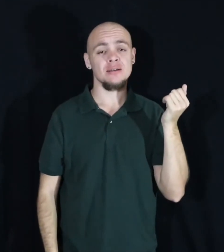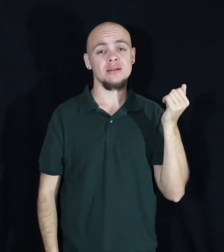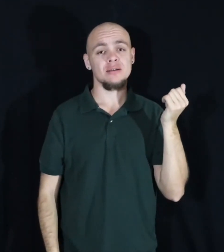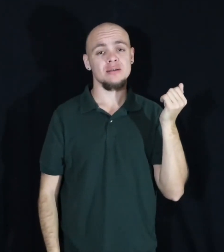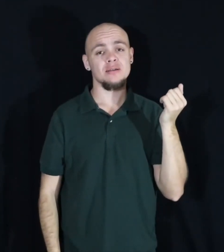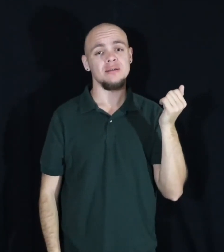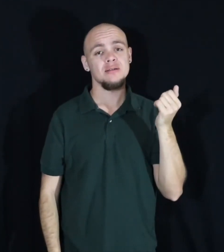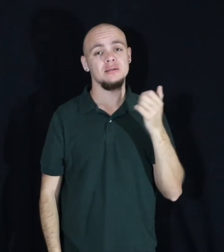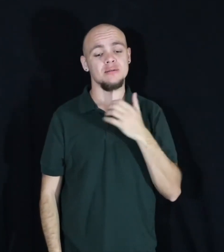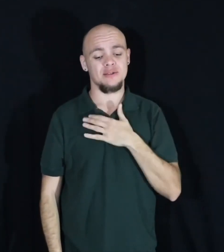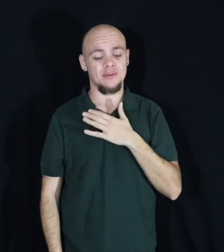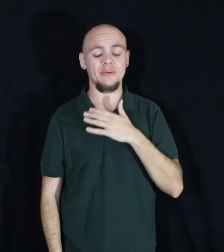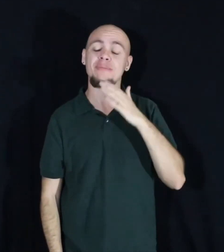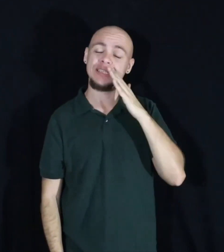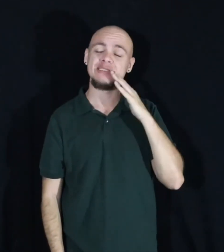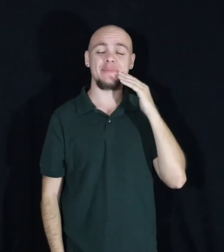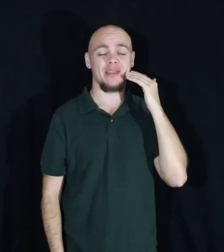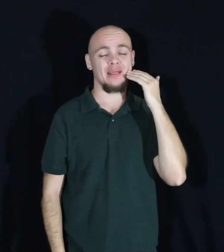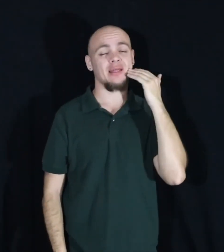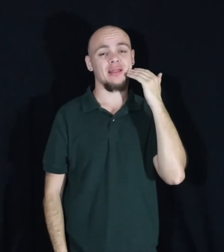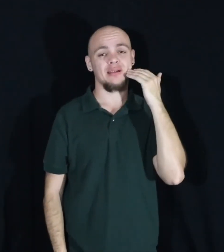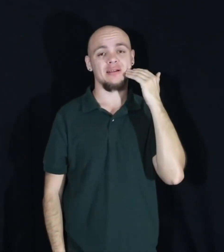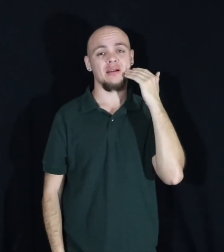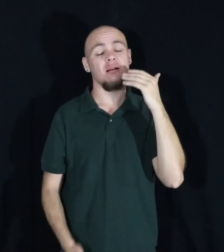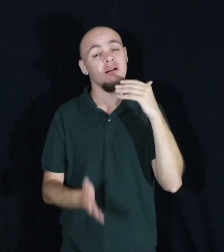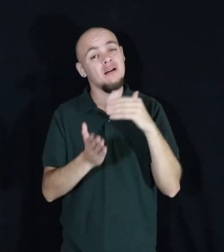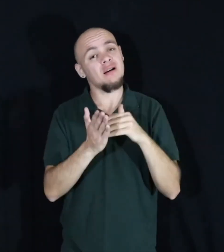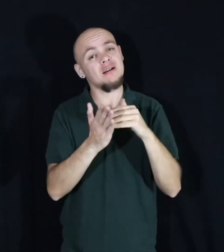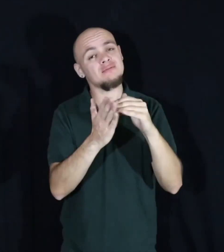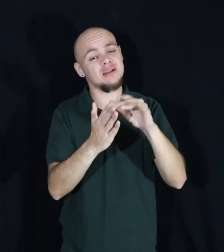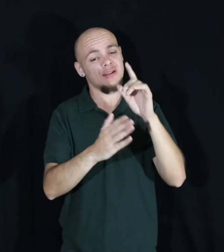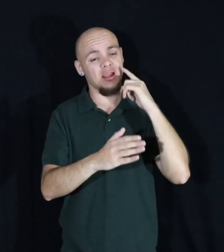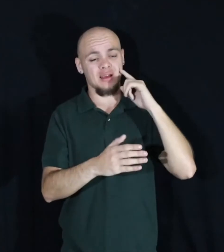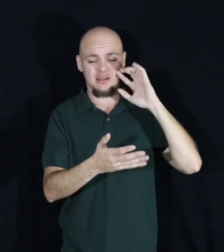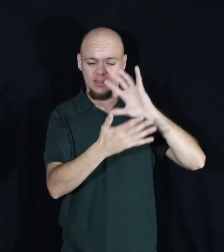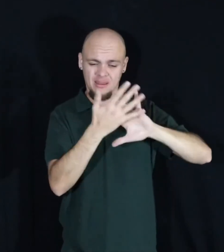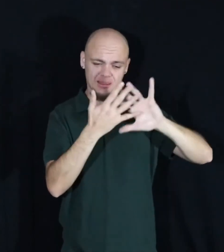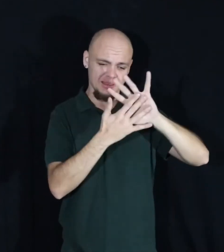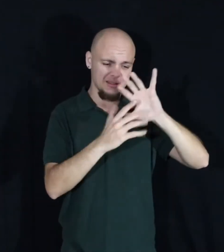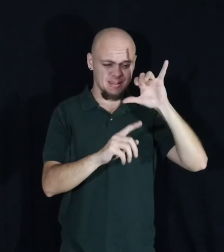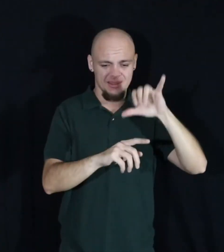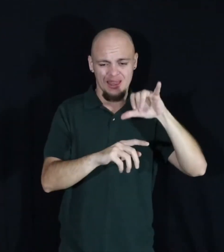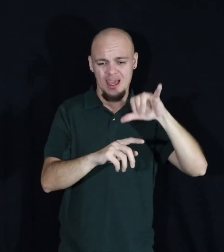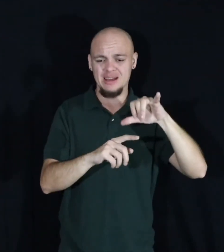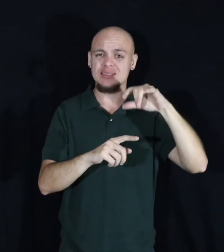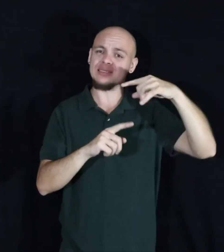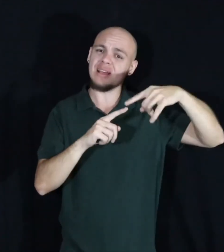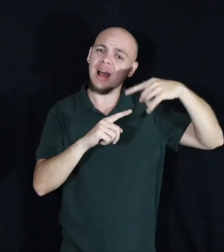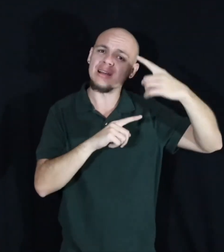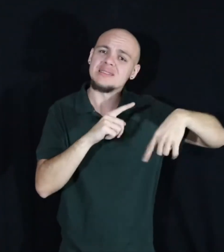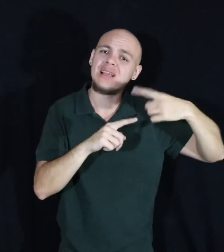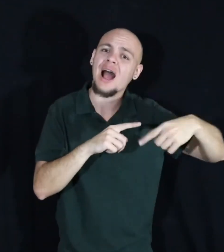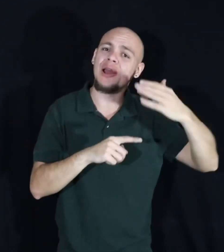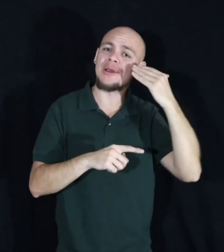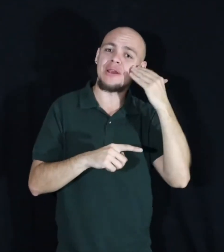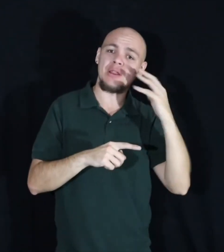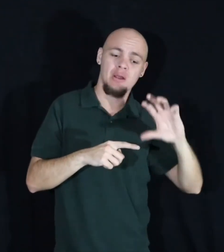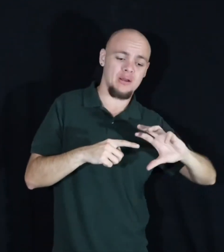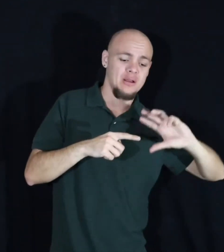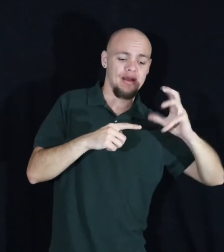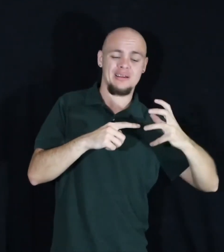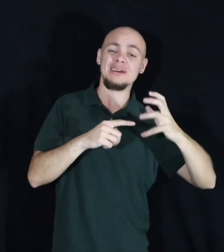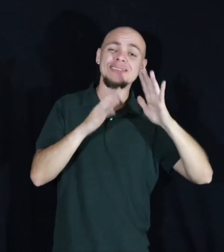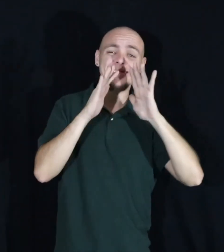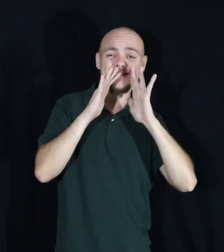My smile. I often mistake it for attire. You know, putting it on one smirk